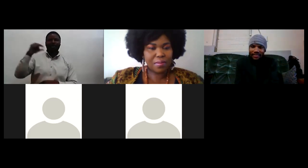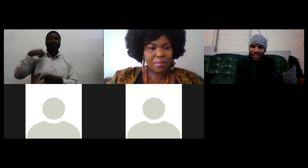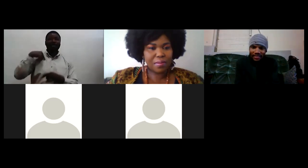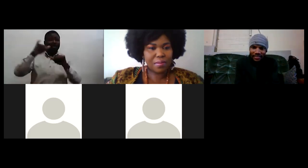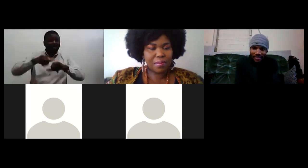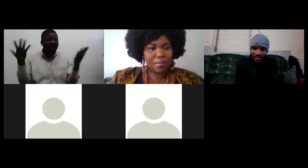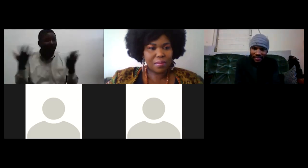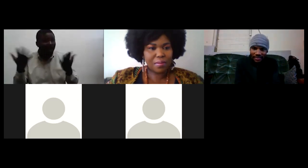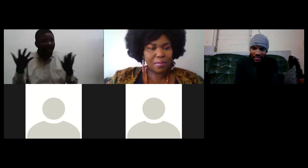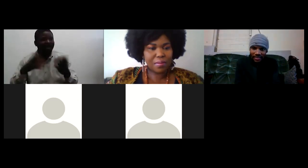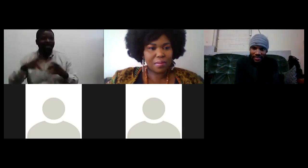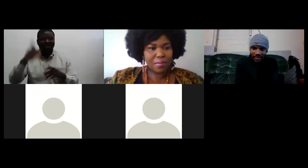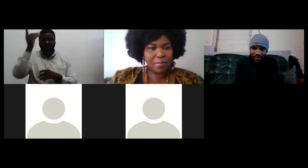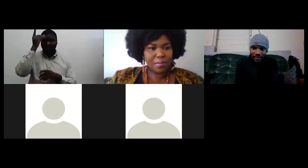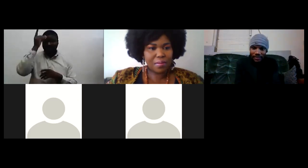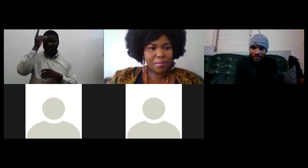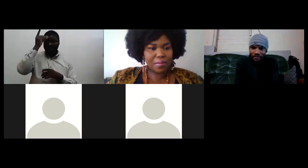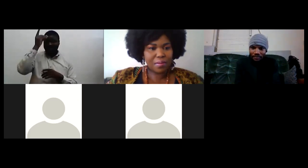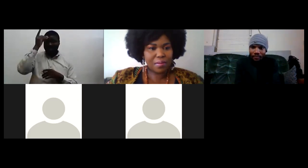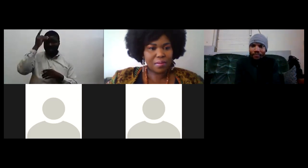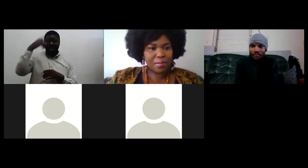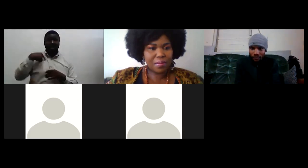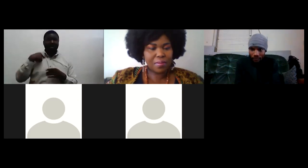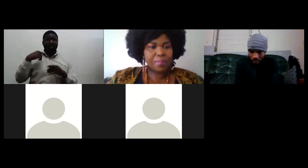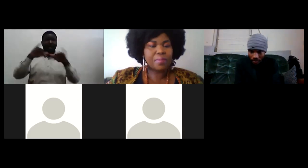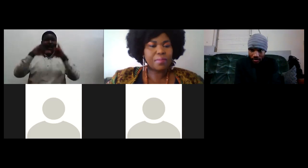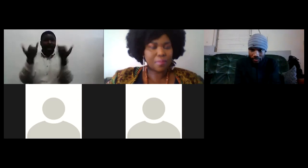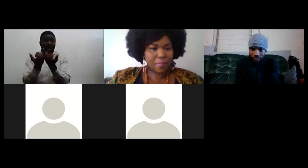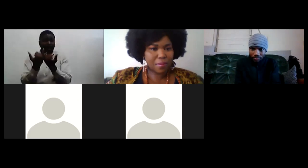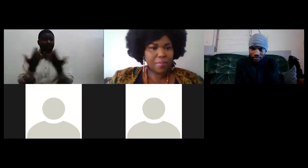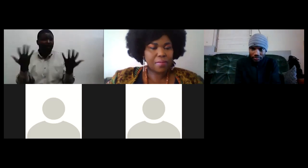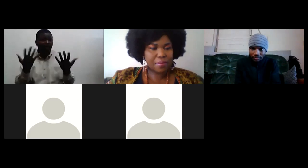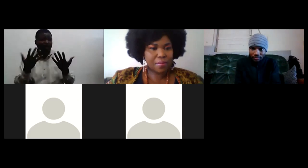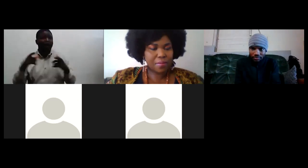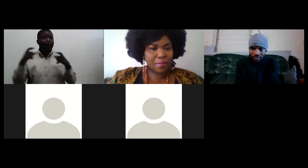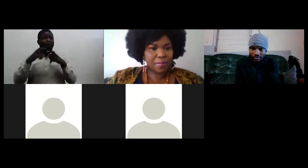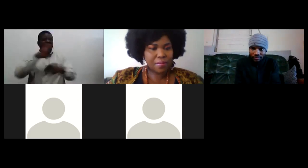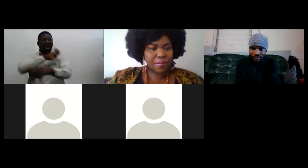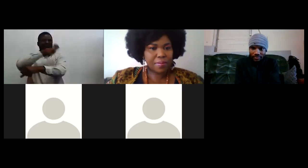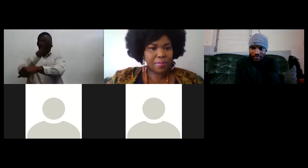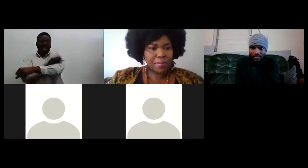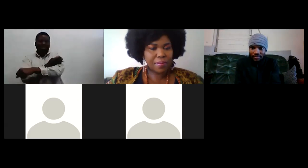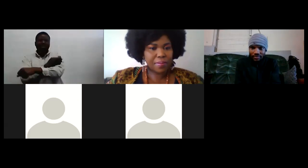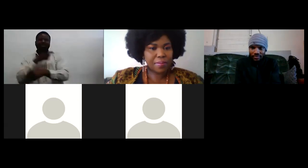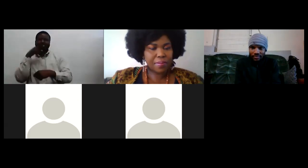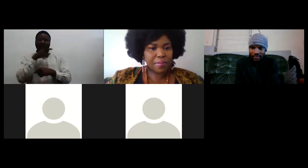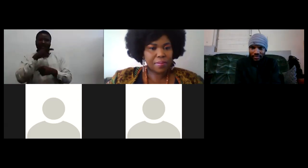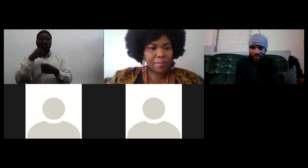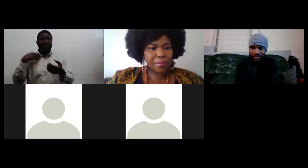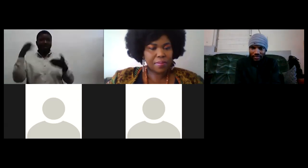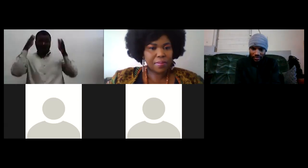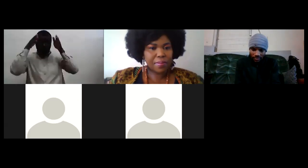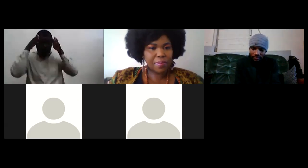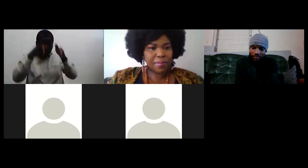big organization called training and resource in early occasion our focus our main focus is on making sure